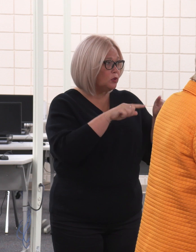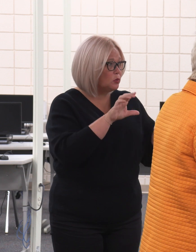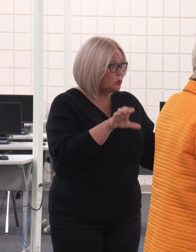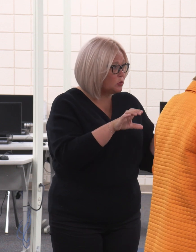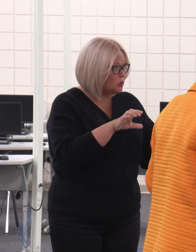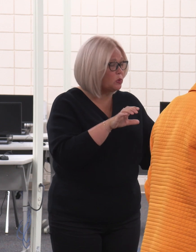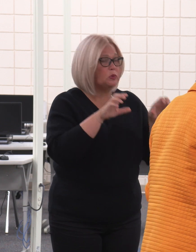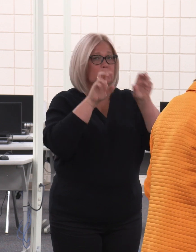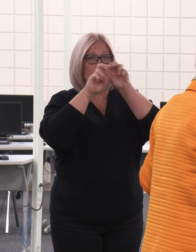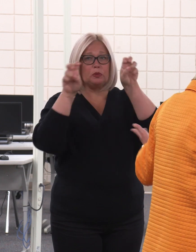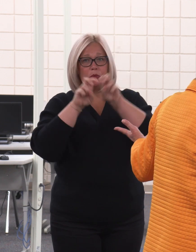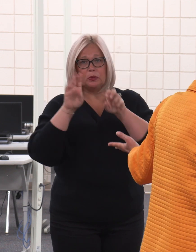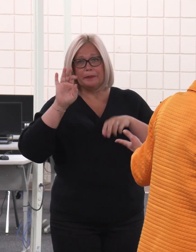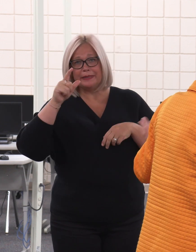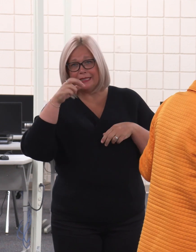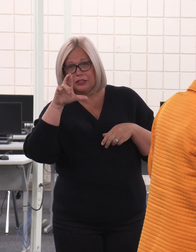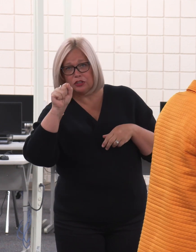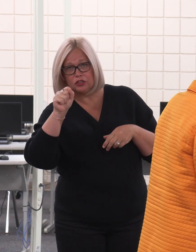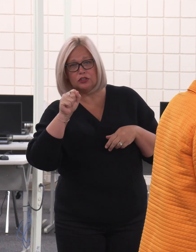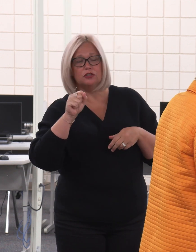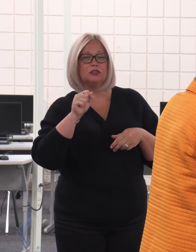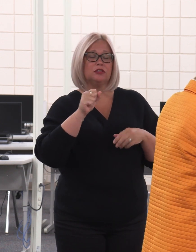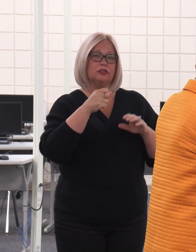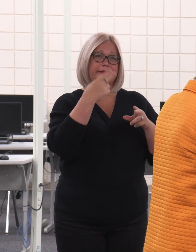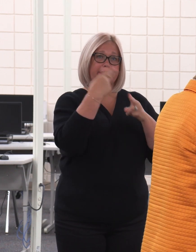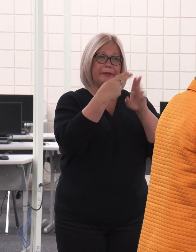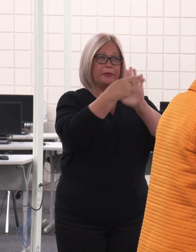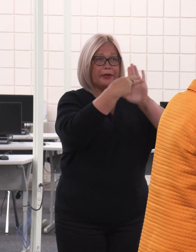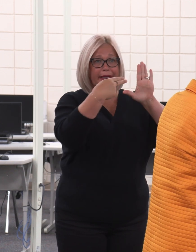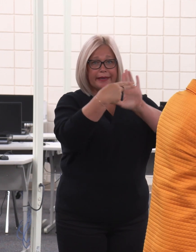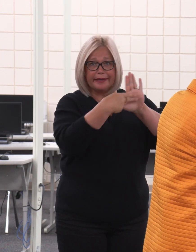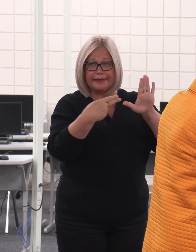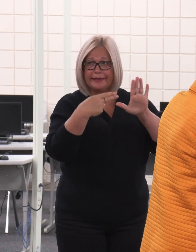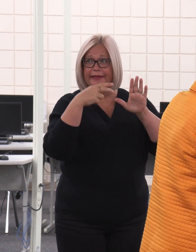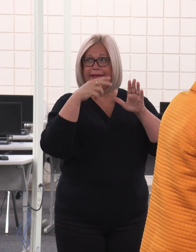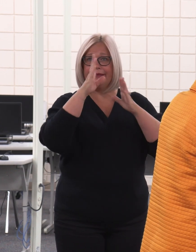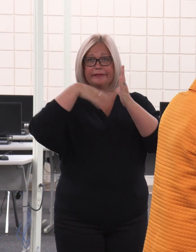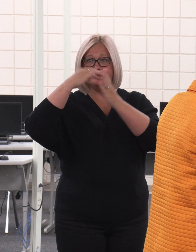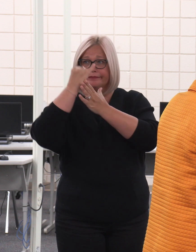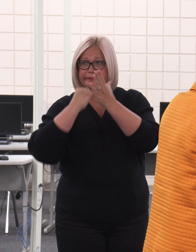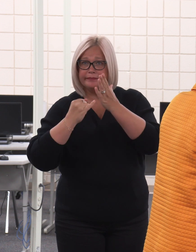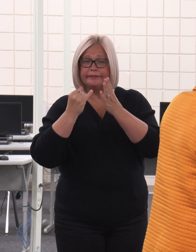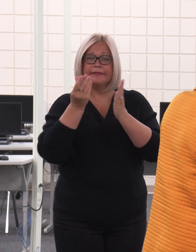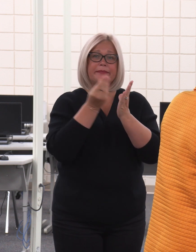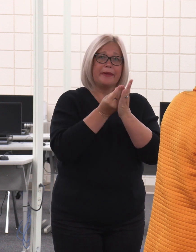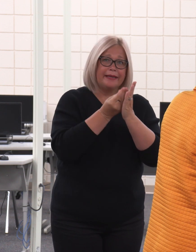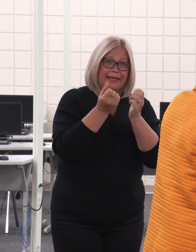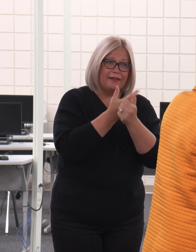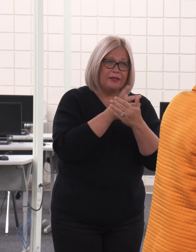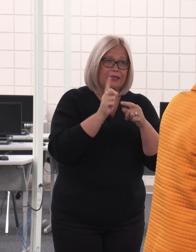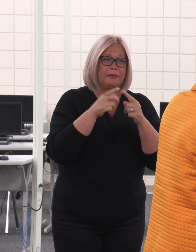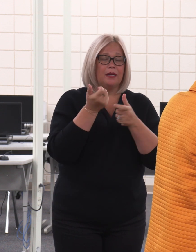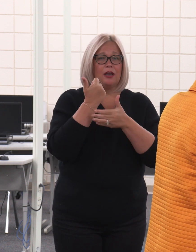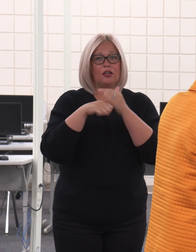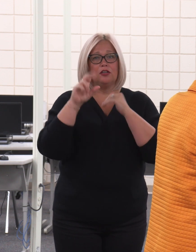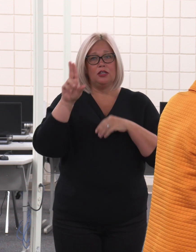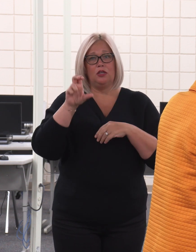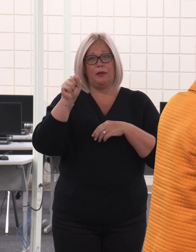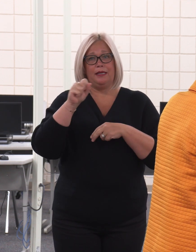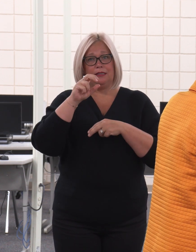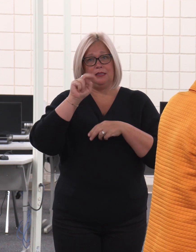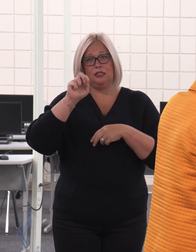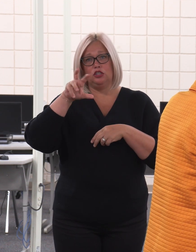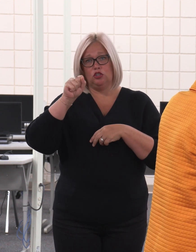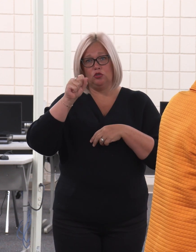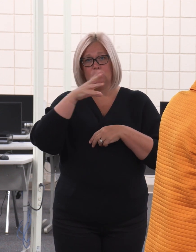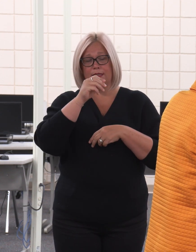the bleachers, the branding, and the money. But according to the U.S. News and World